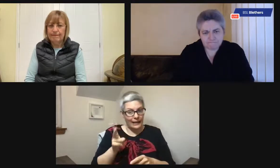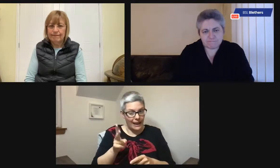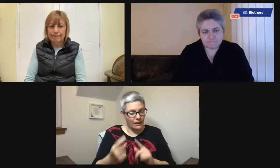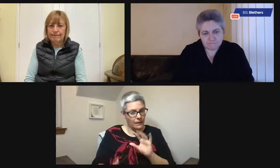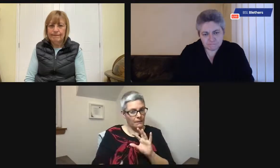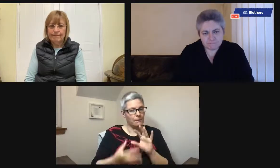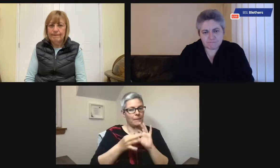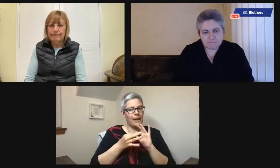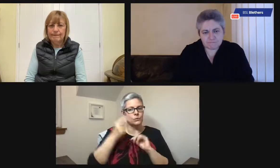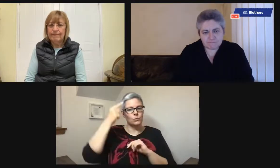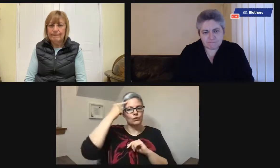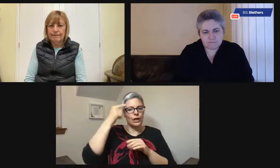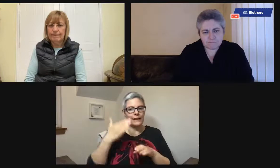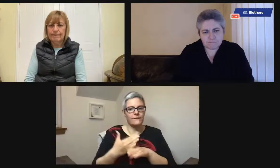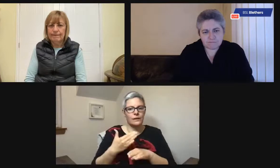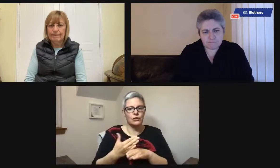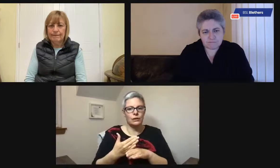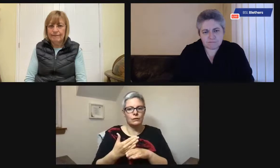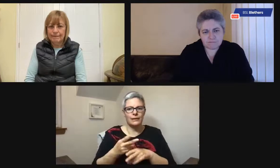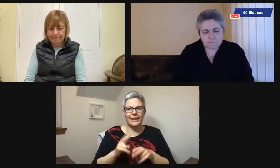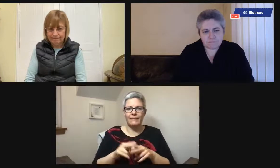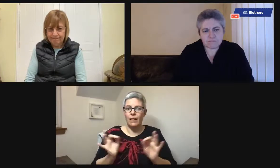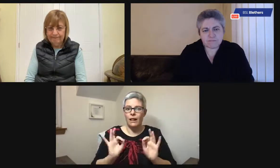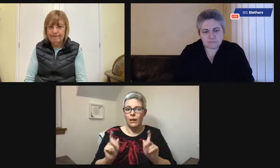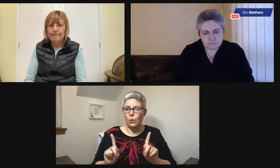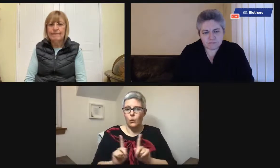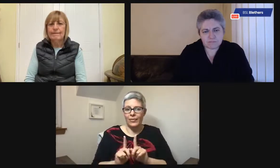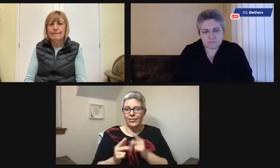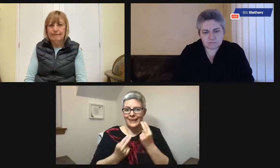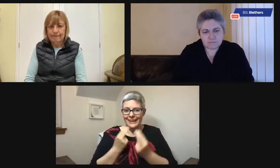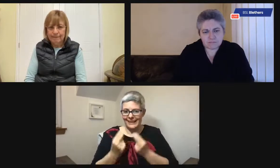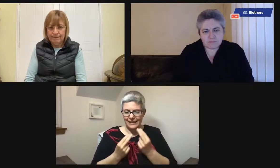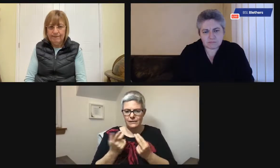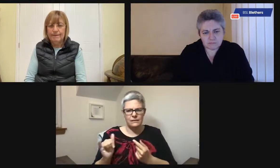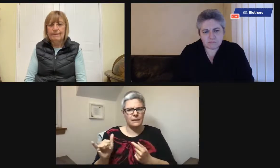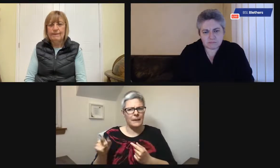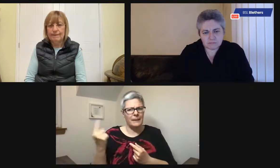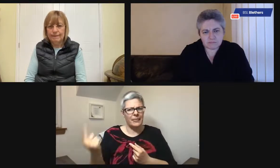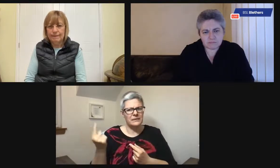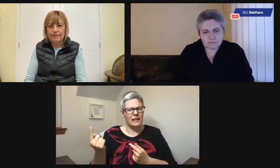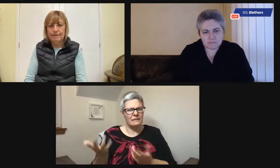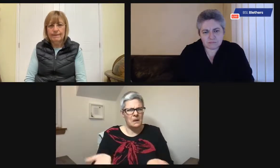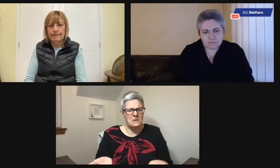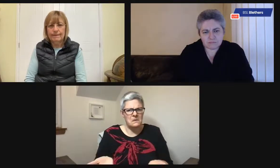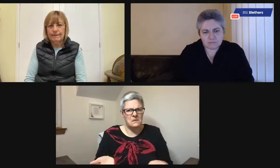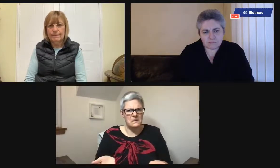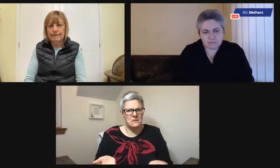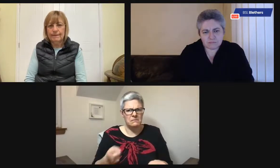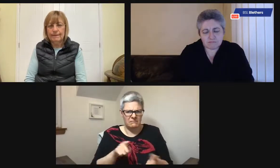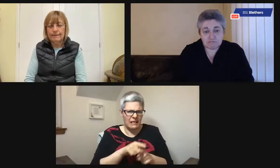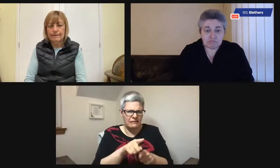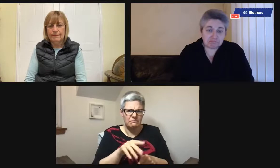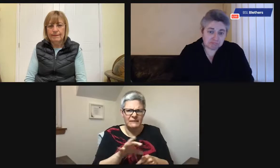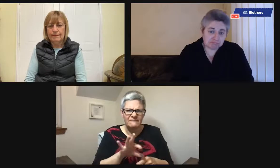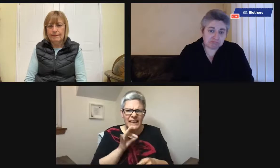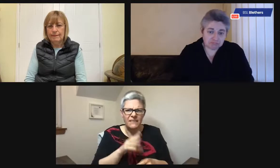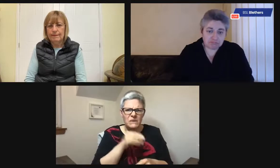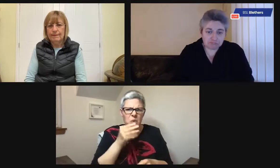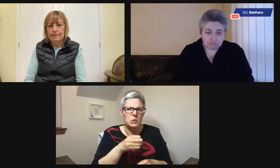being with Jeff because, again, it is helpful to remember. If they've had